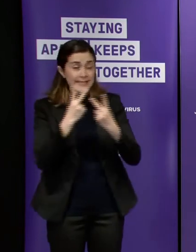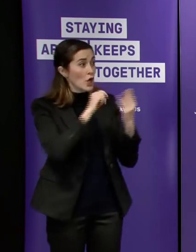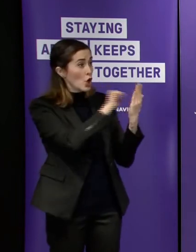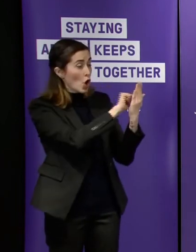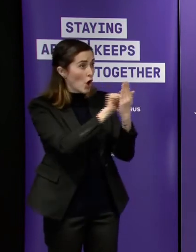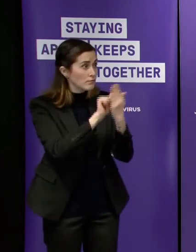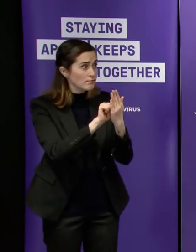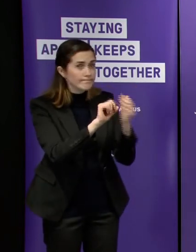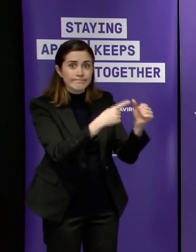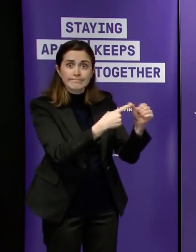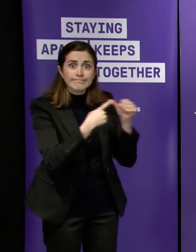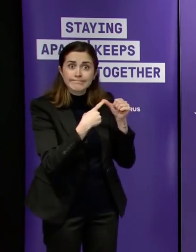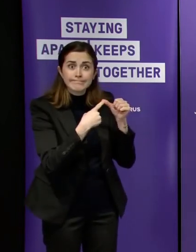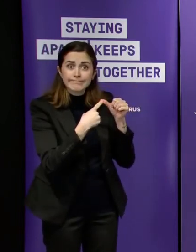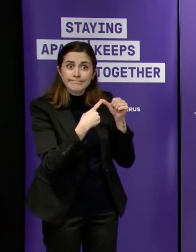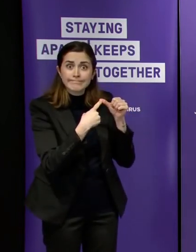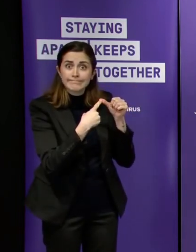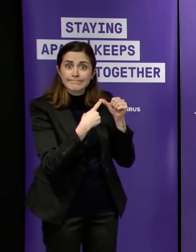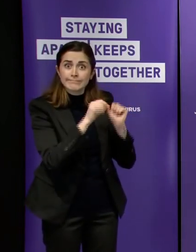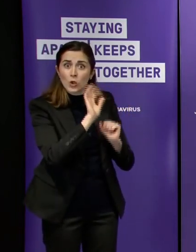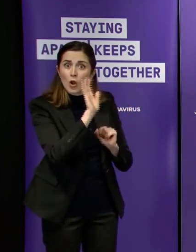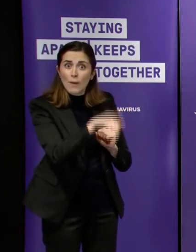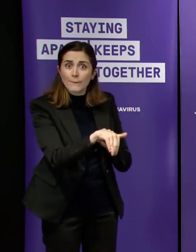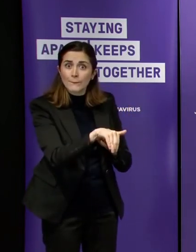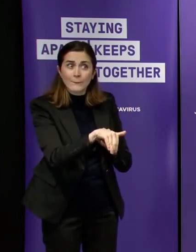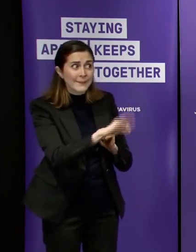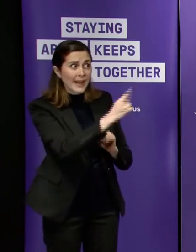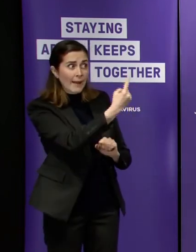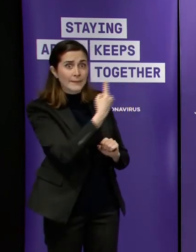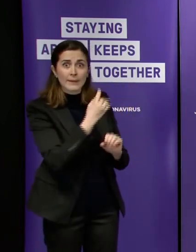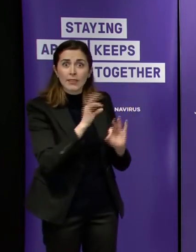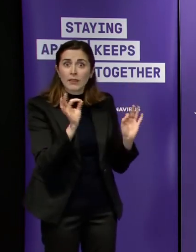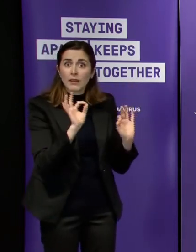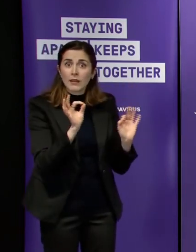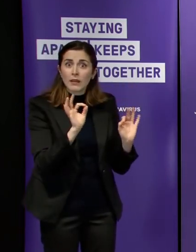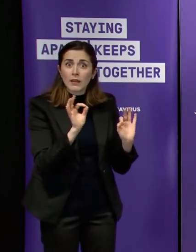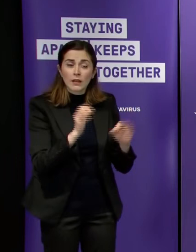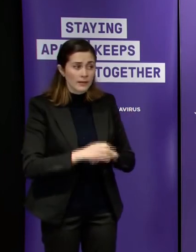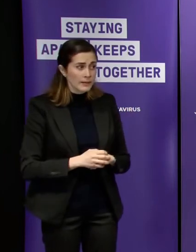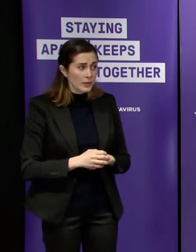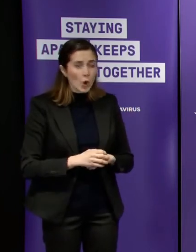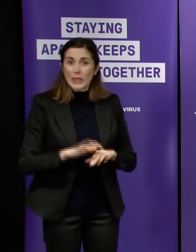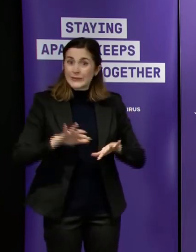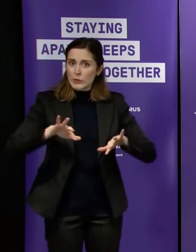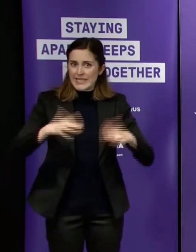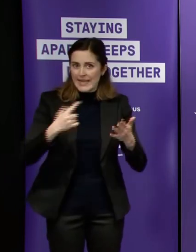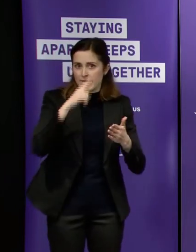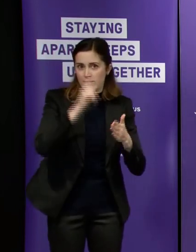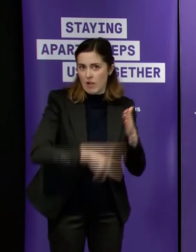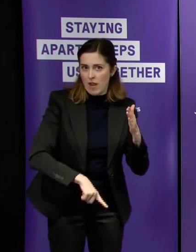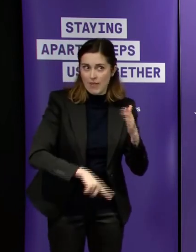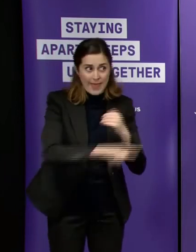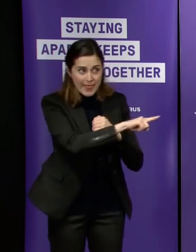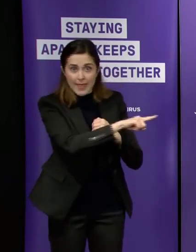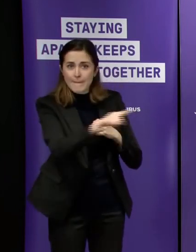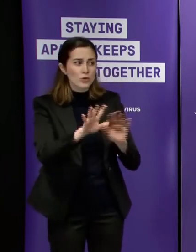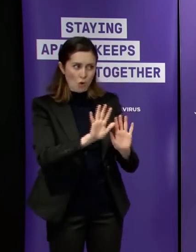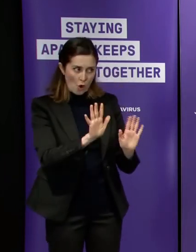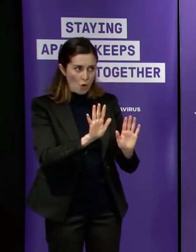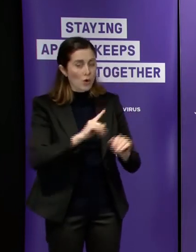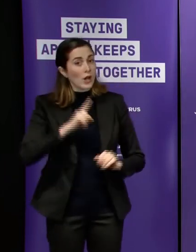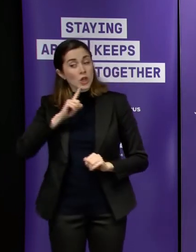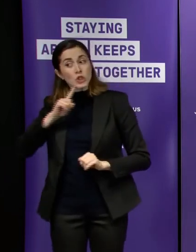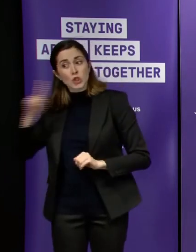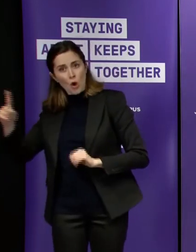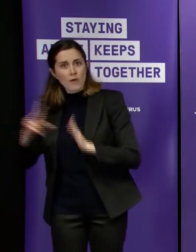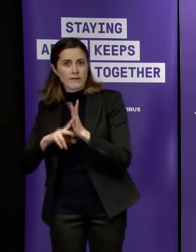so that's that is that is a fact uh beyond that we didn't find people that day we then referred these